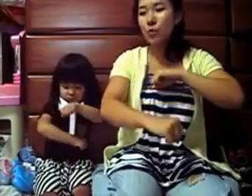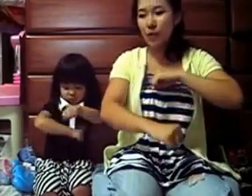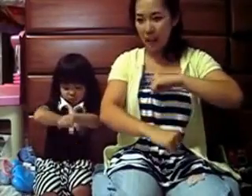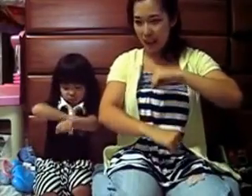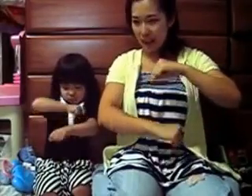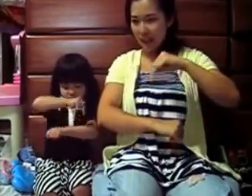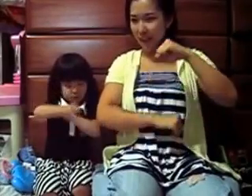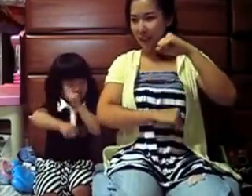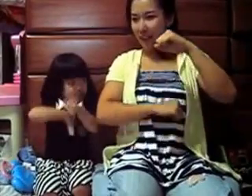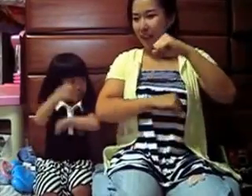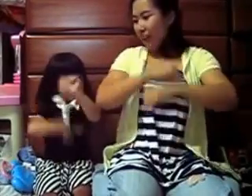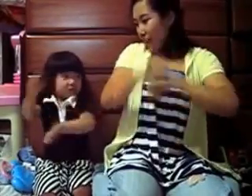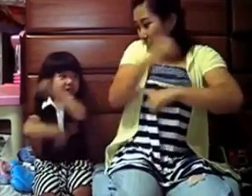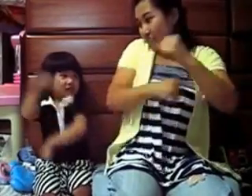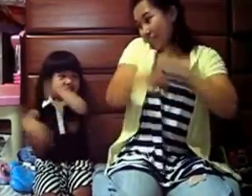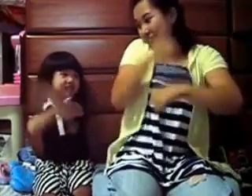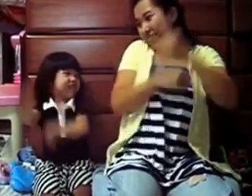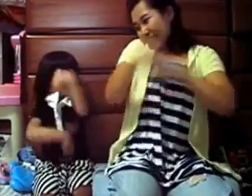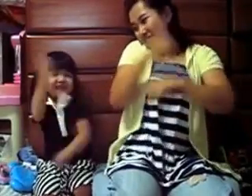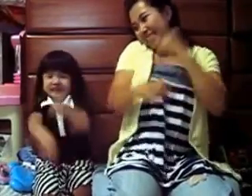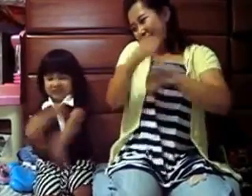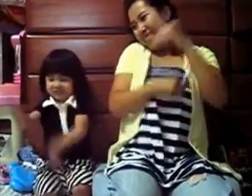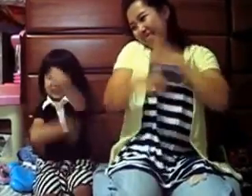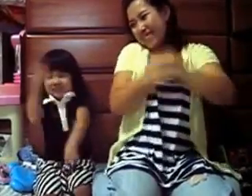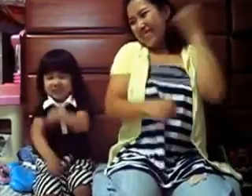can. Roll, roll, roll your hands as quickly as you can.